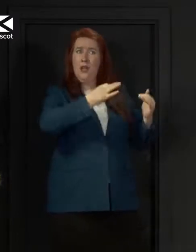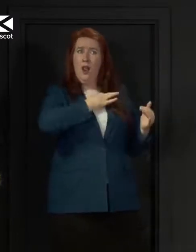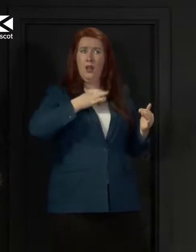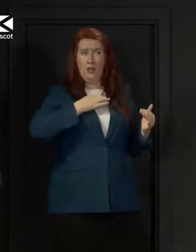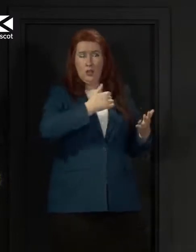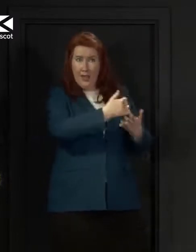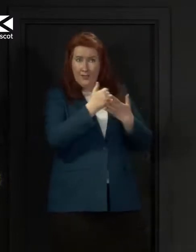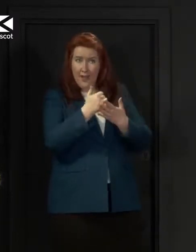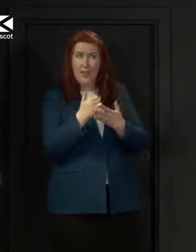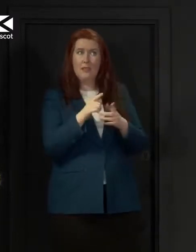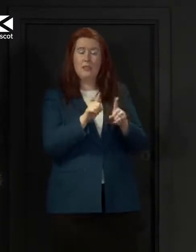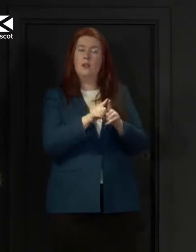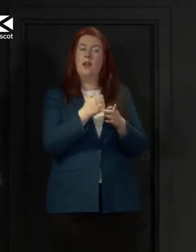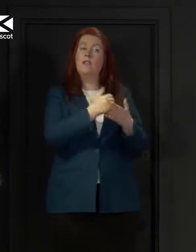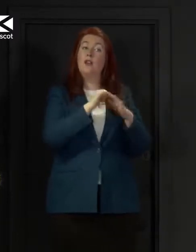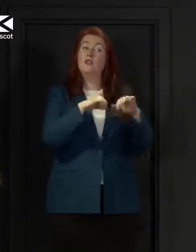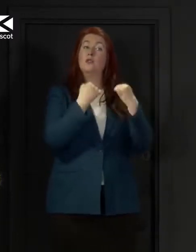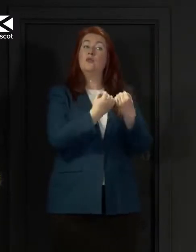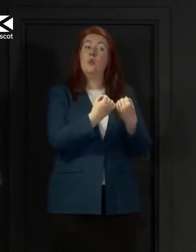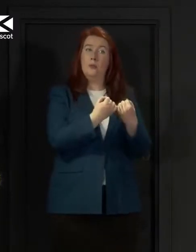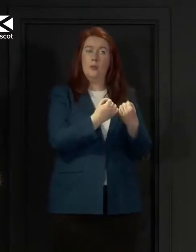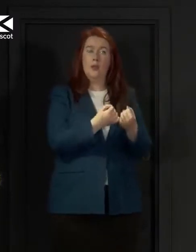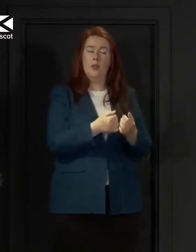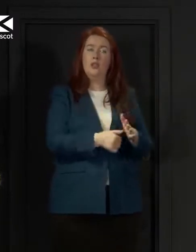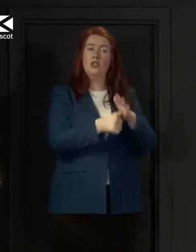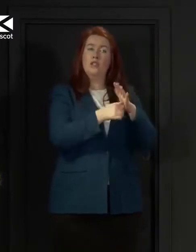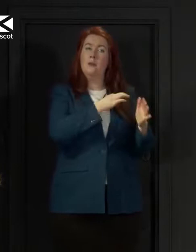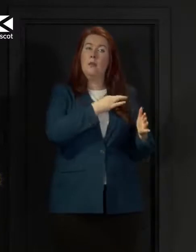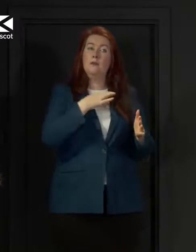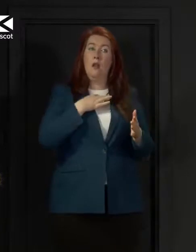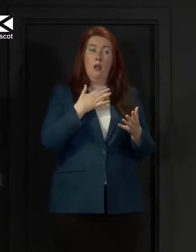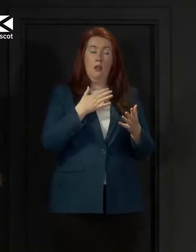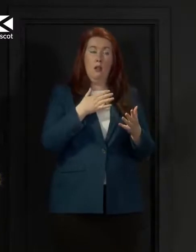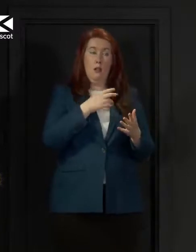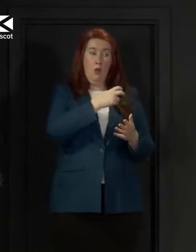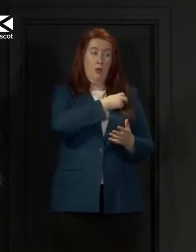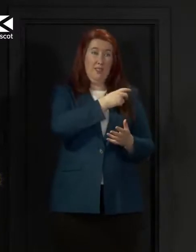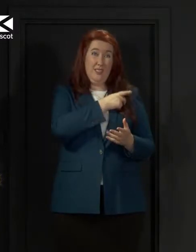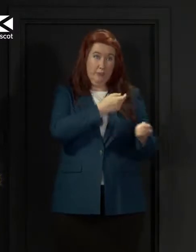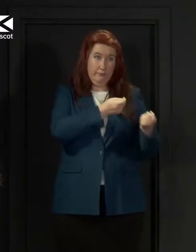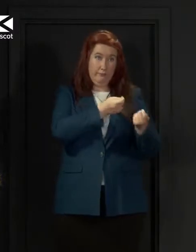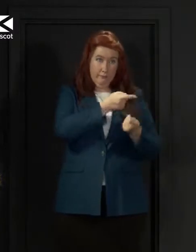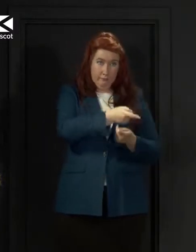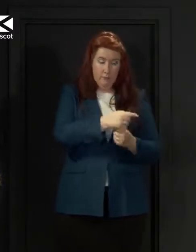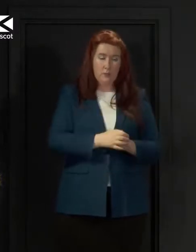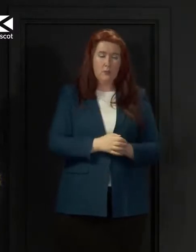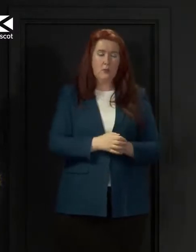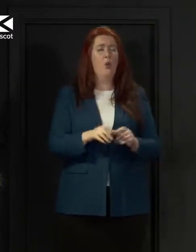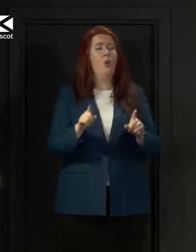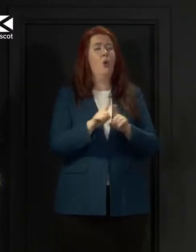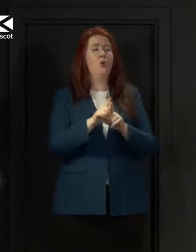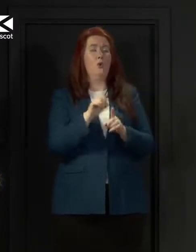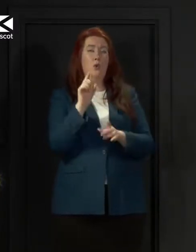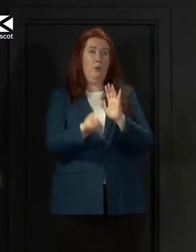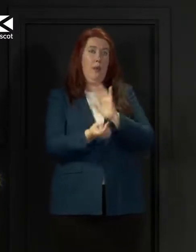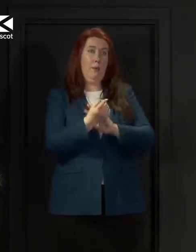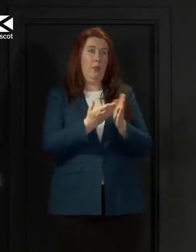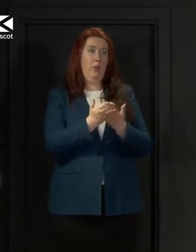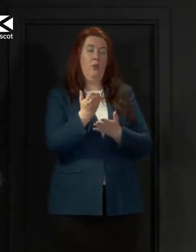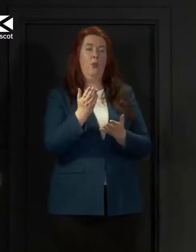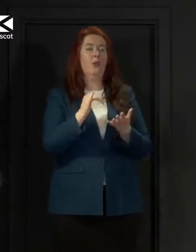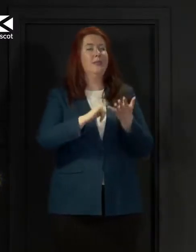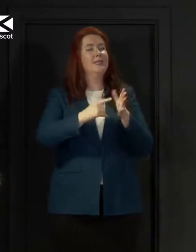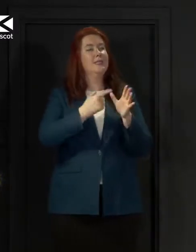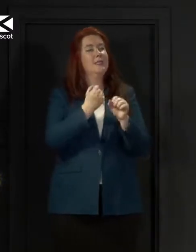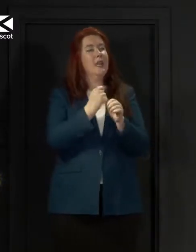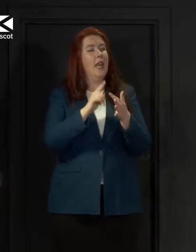through that advisory group that the chief medical officer convenes as well as what comes to us through SAGE and